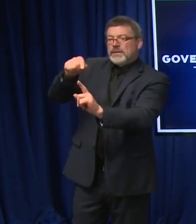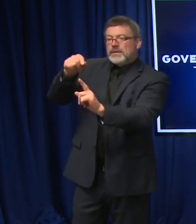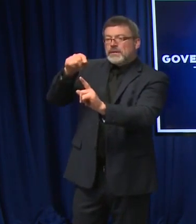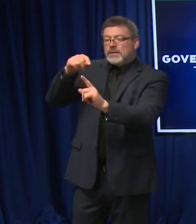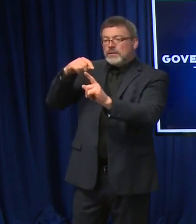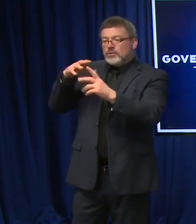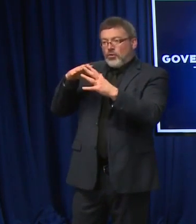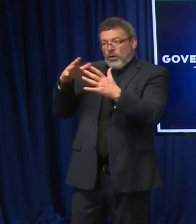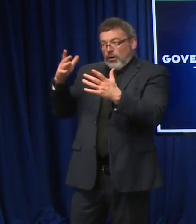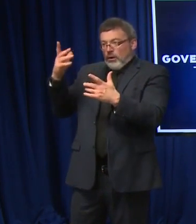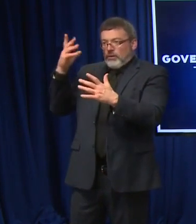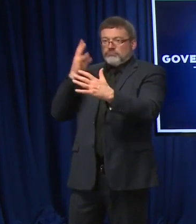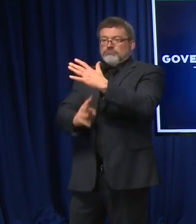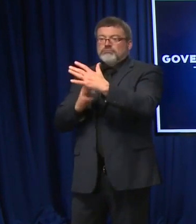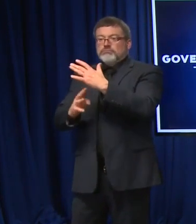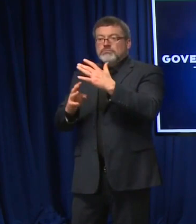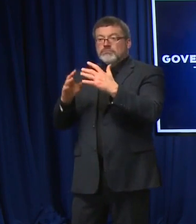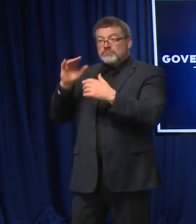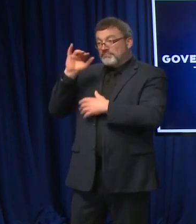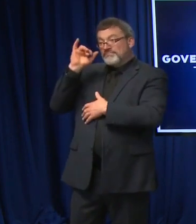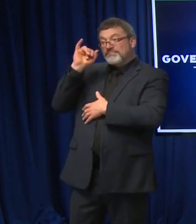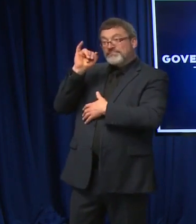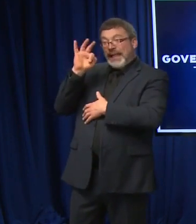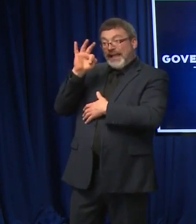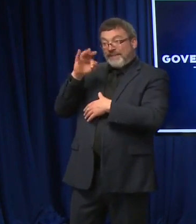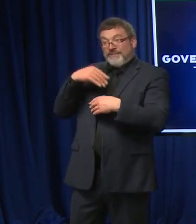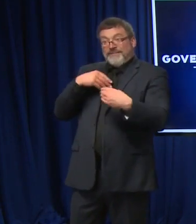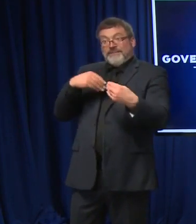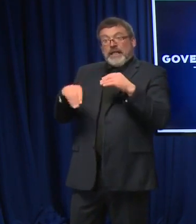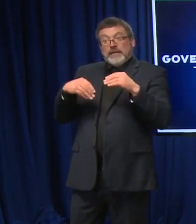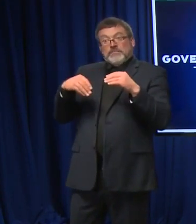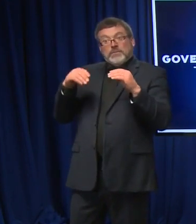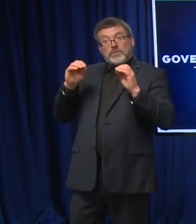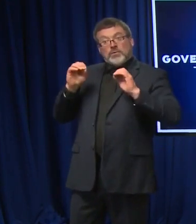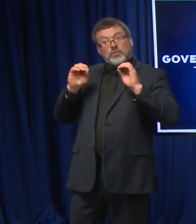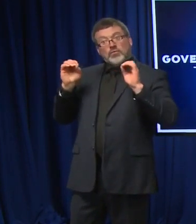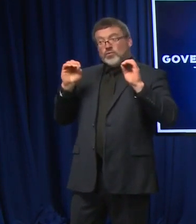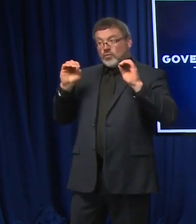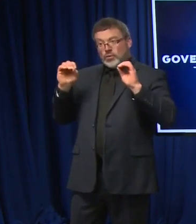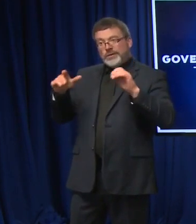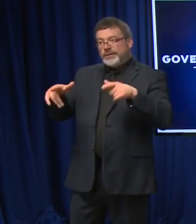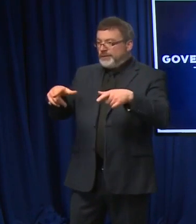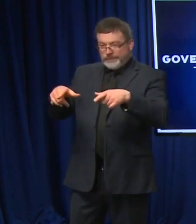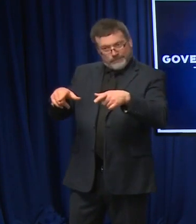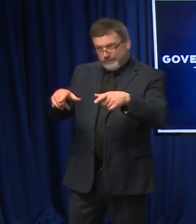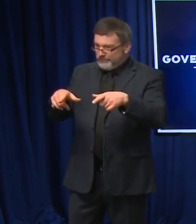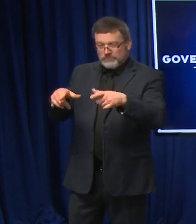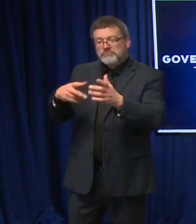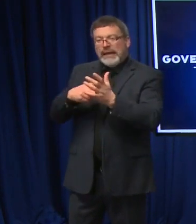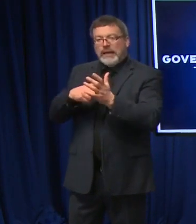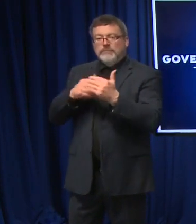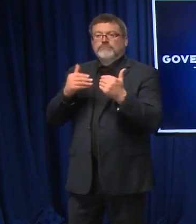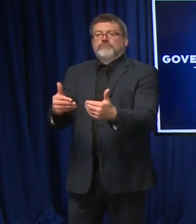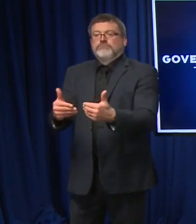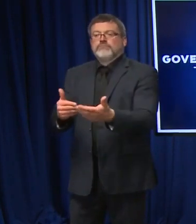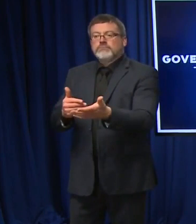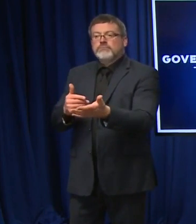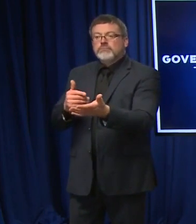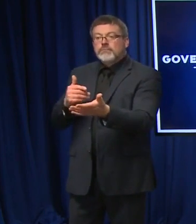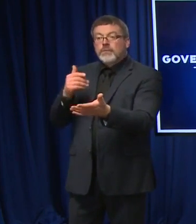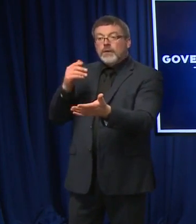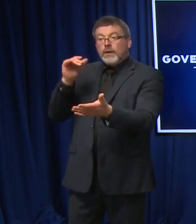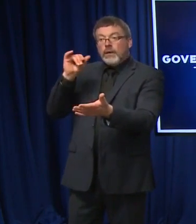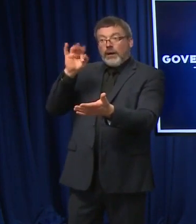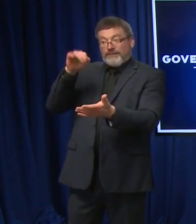-traditional spaces, they can flex into non-traditional spaces. But what we're also doing with some of the flexibility in the executive order is